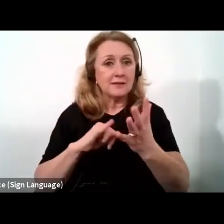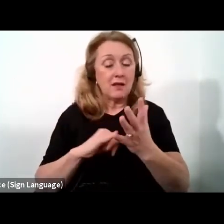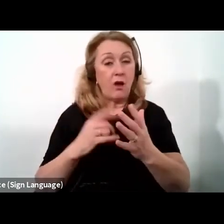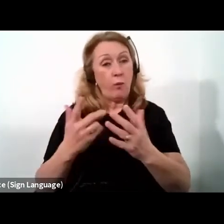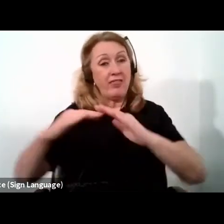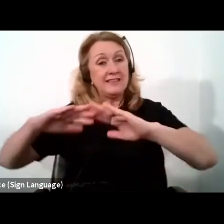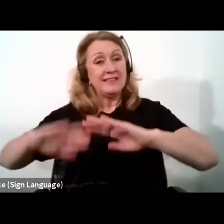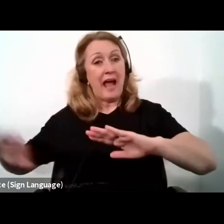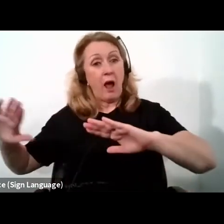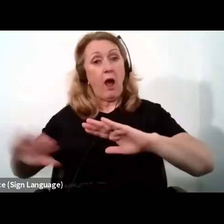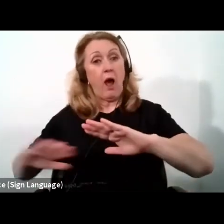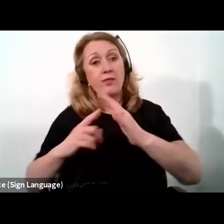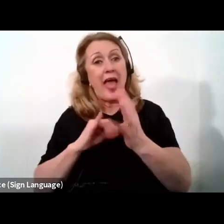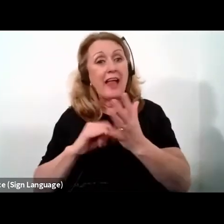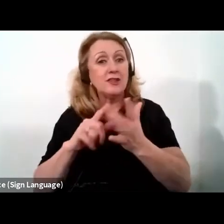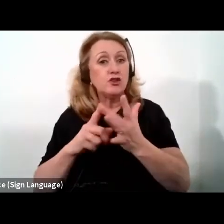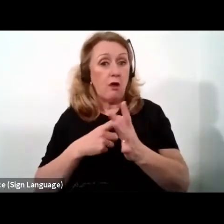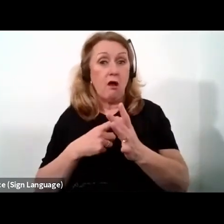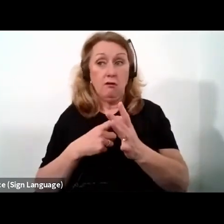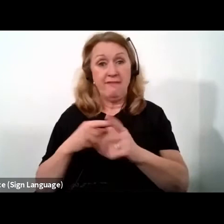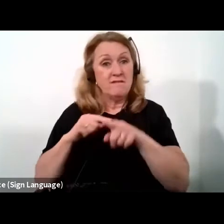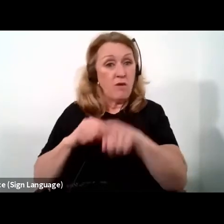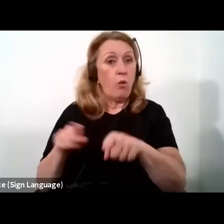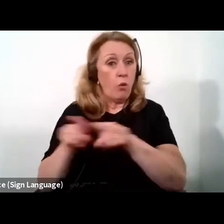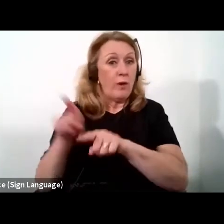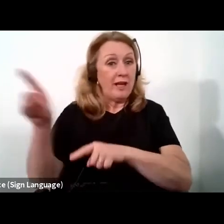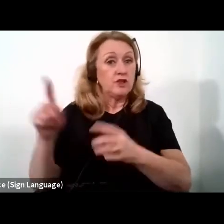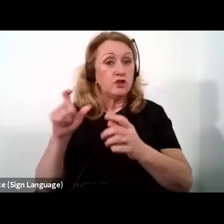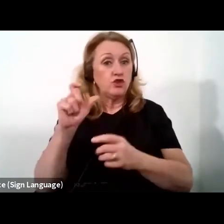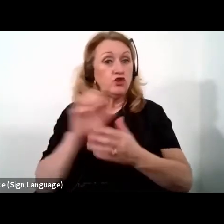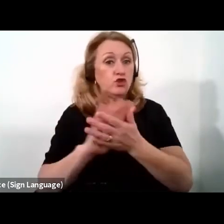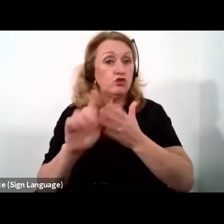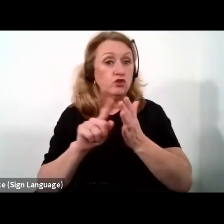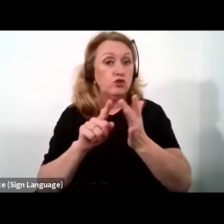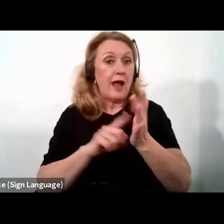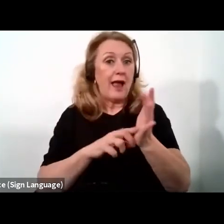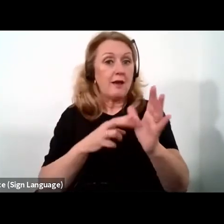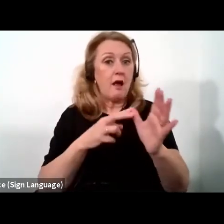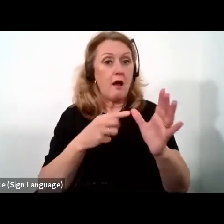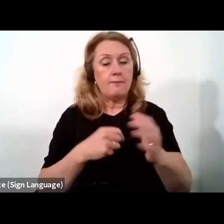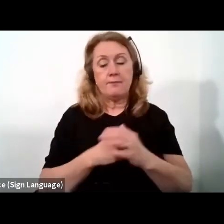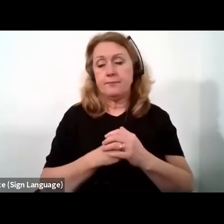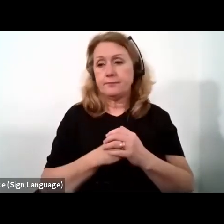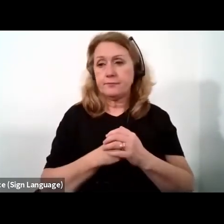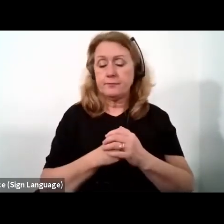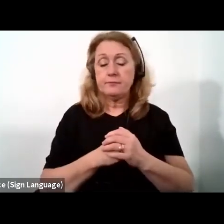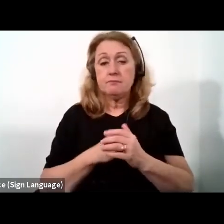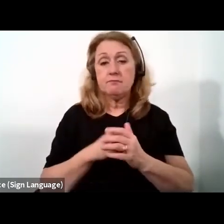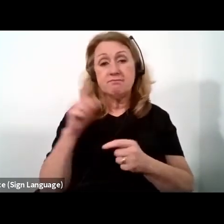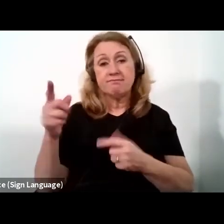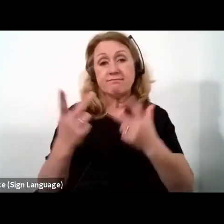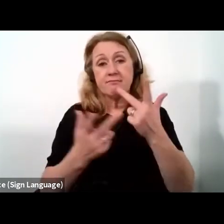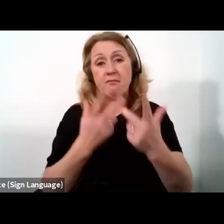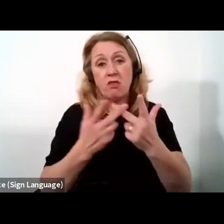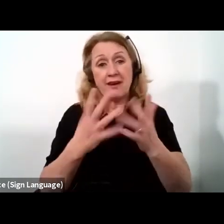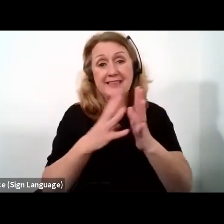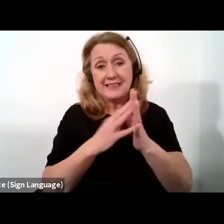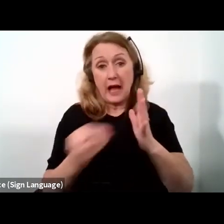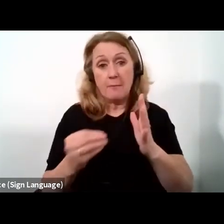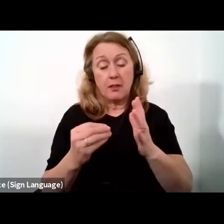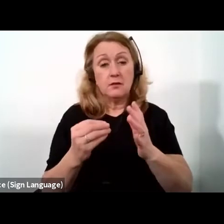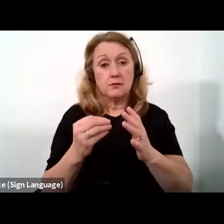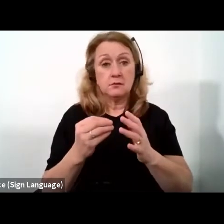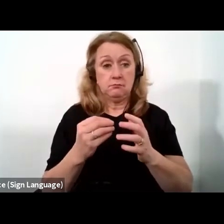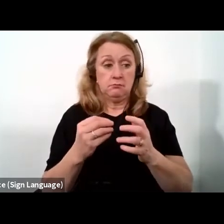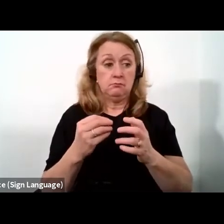Asian countries following closely behind. These are all examples of how industrialization can